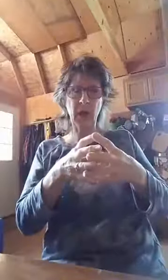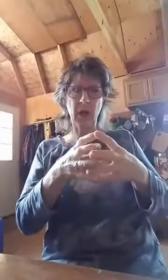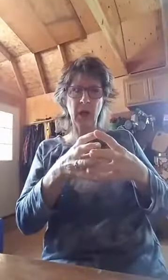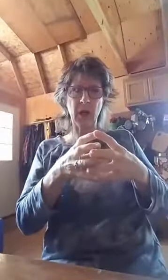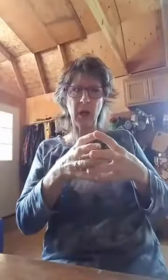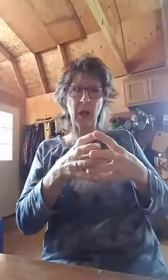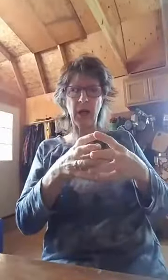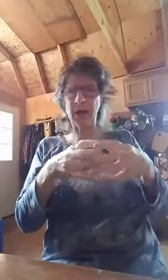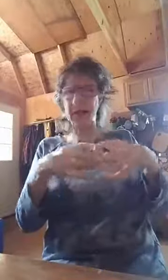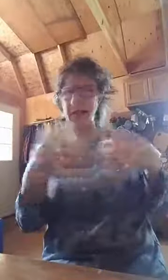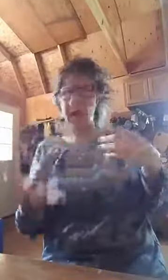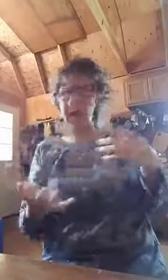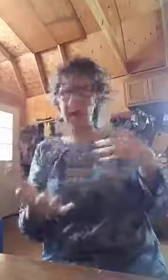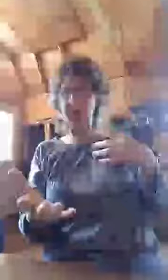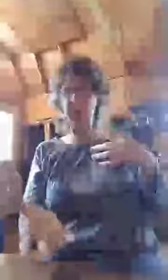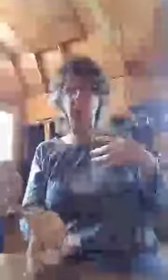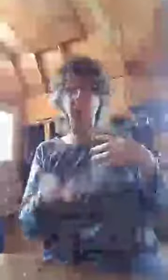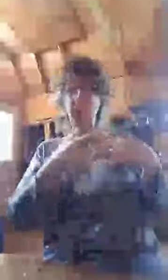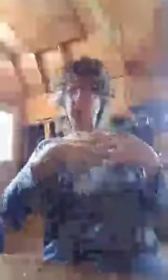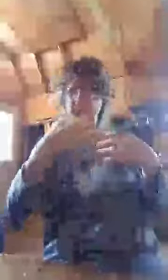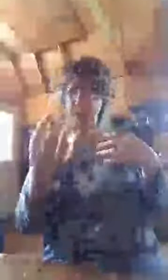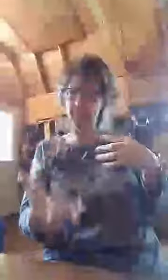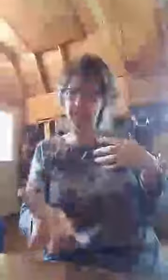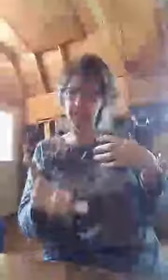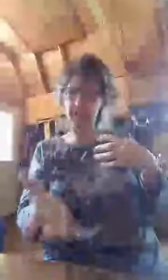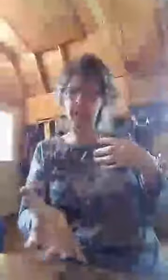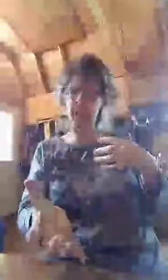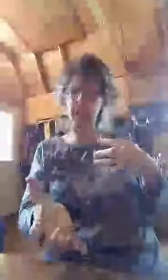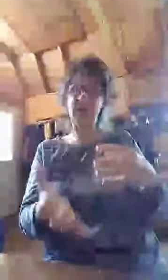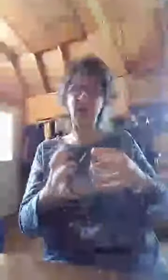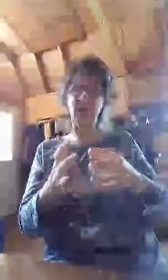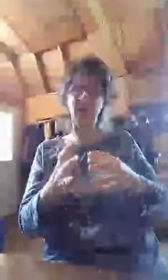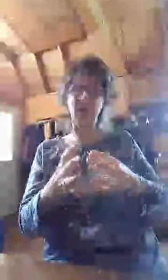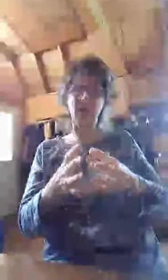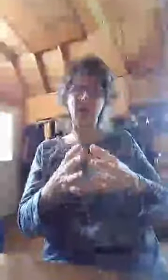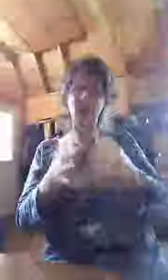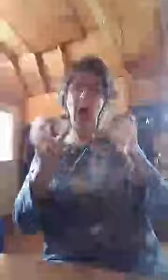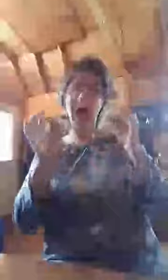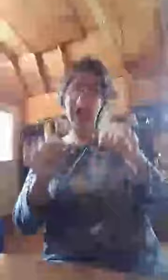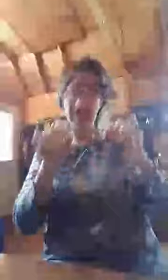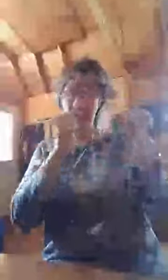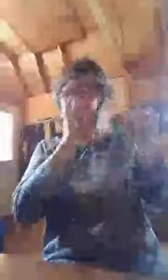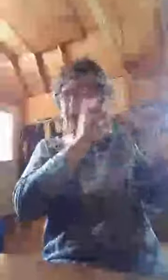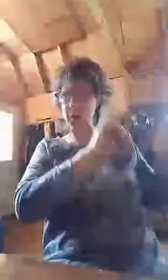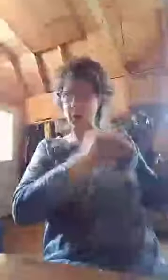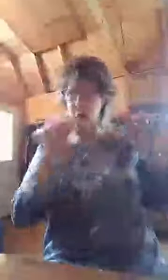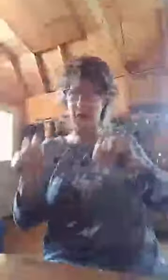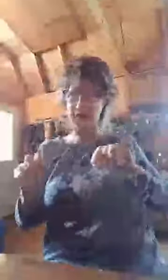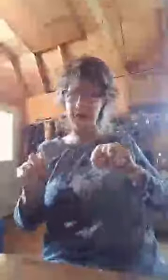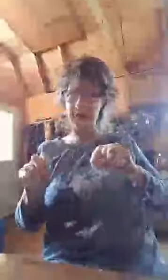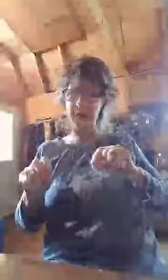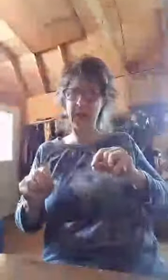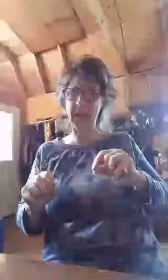like when, when I do my ventriloquism, I confess the same thing. So whatever I set my hands to do prospers because